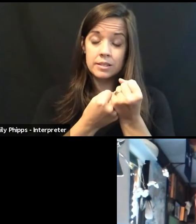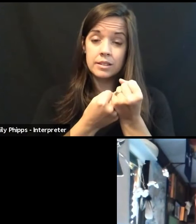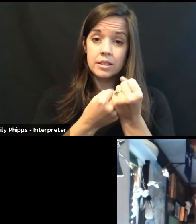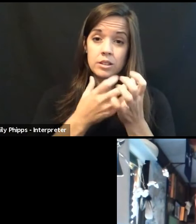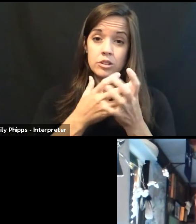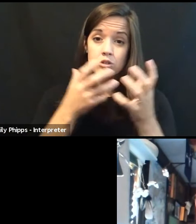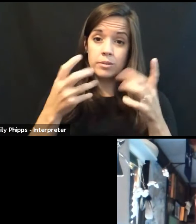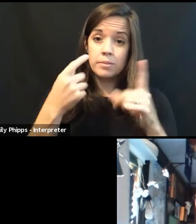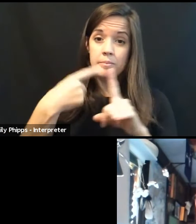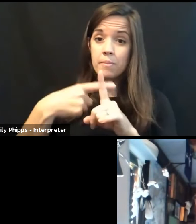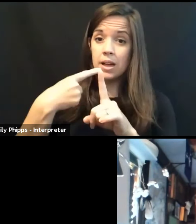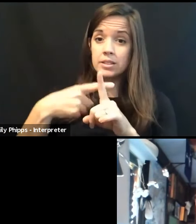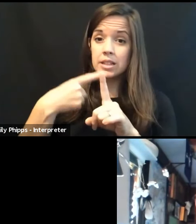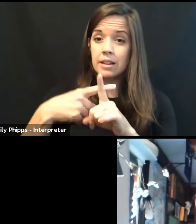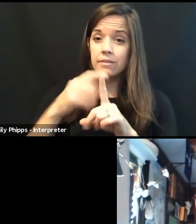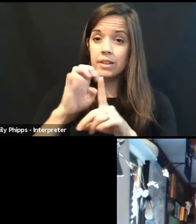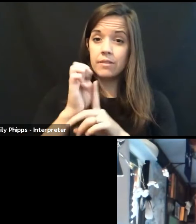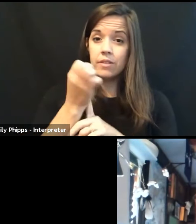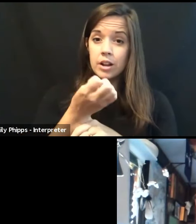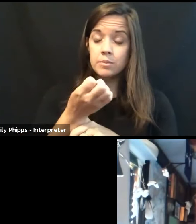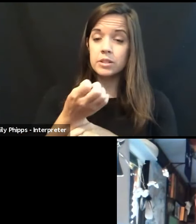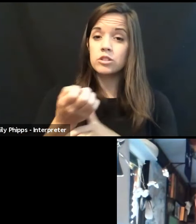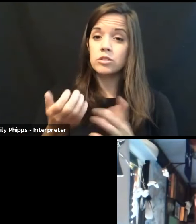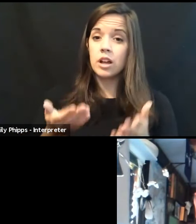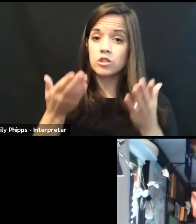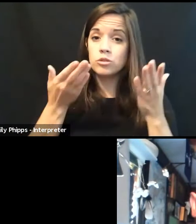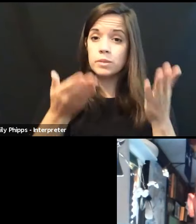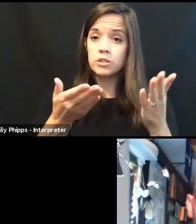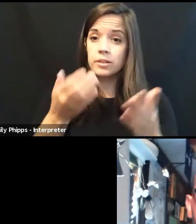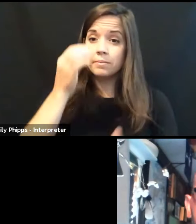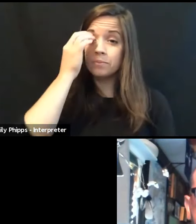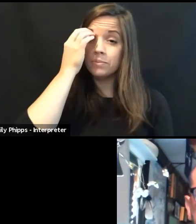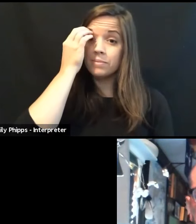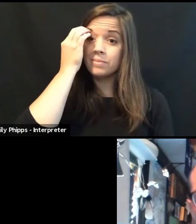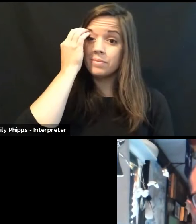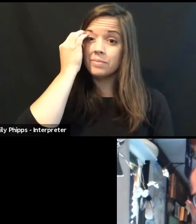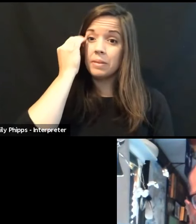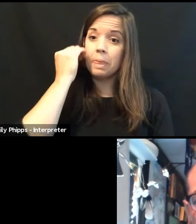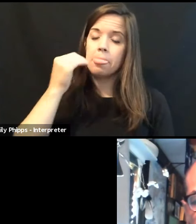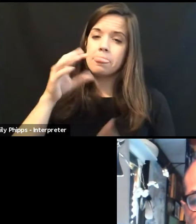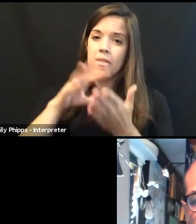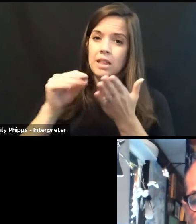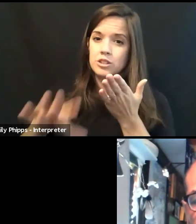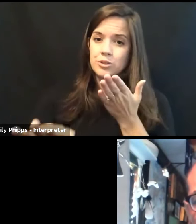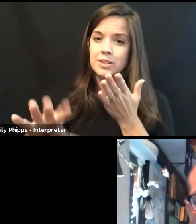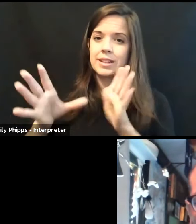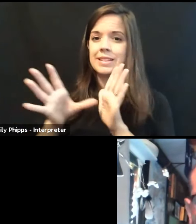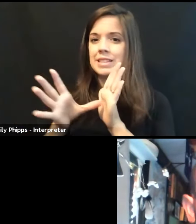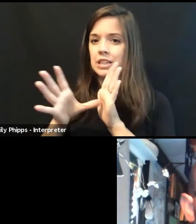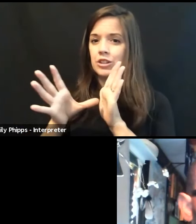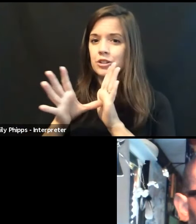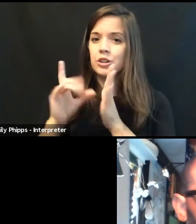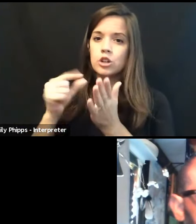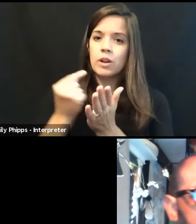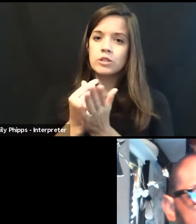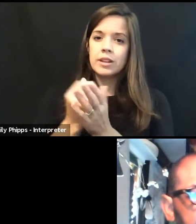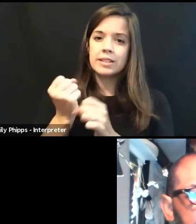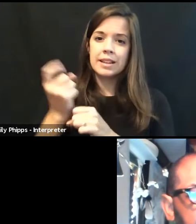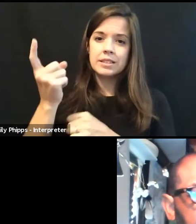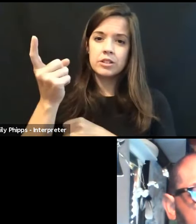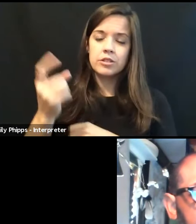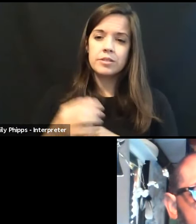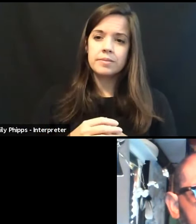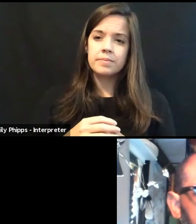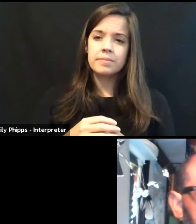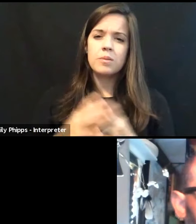environmental contribution. A student, a senior who's graduating next year, says, what